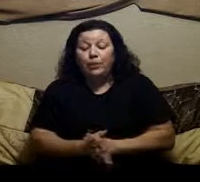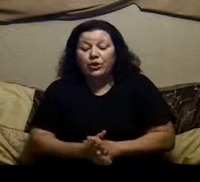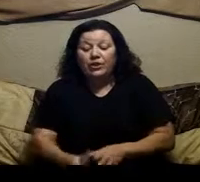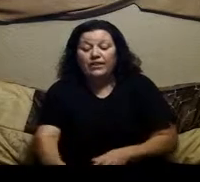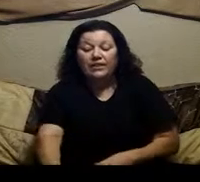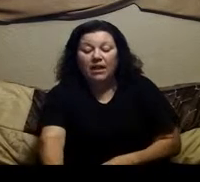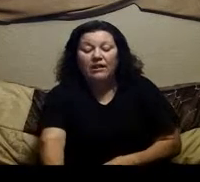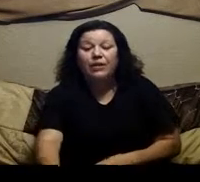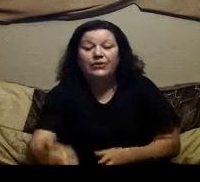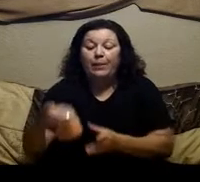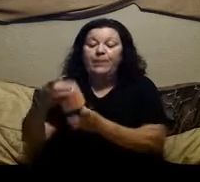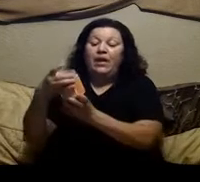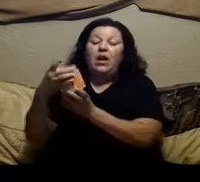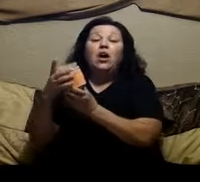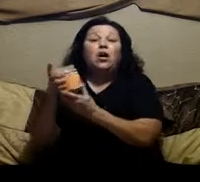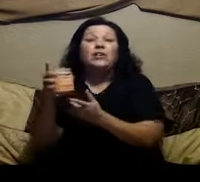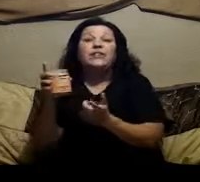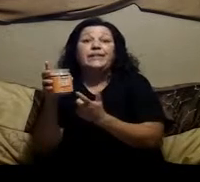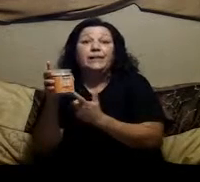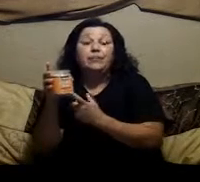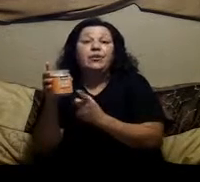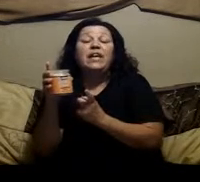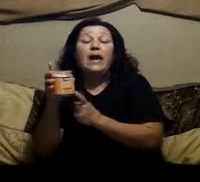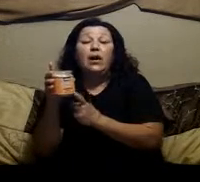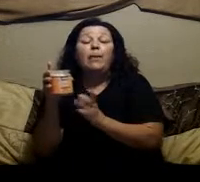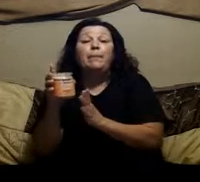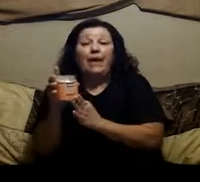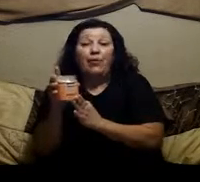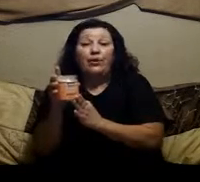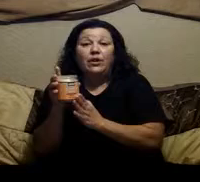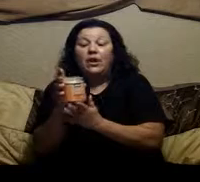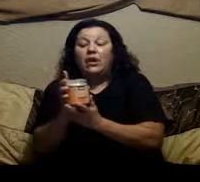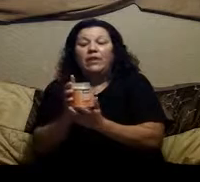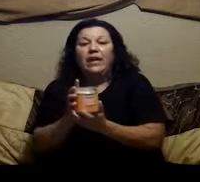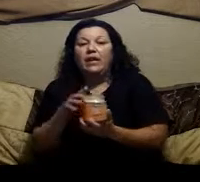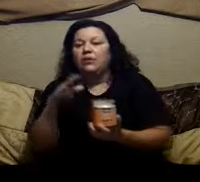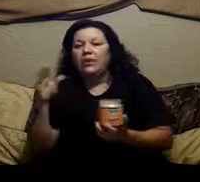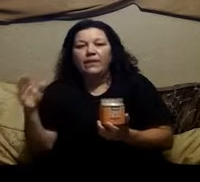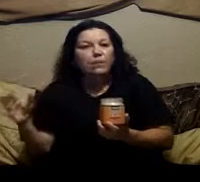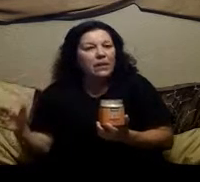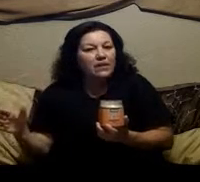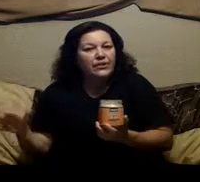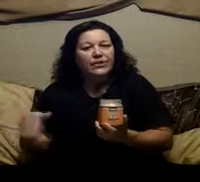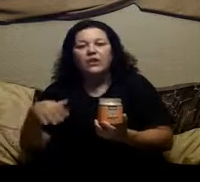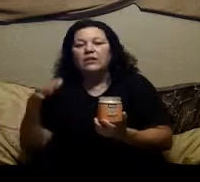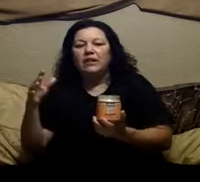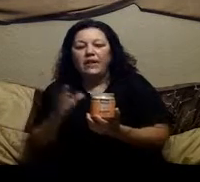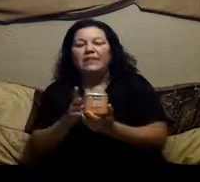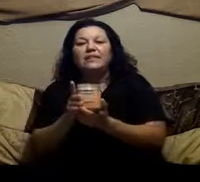purchase a little something called slippery elm powder Okay, don't get the pills nothing. It's